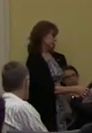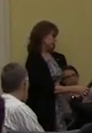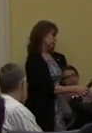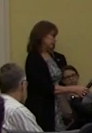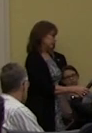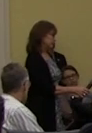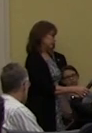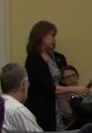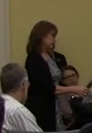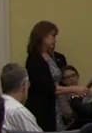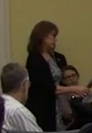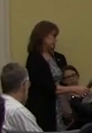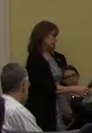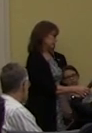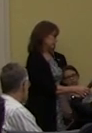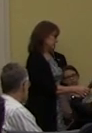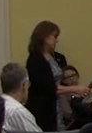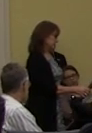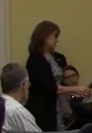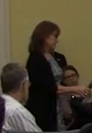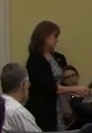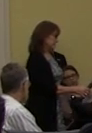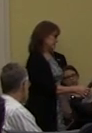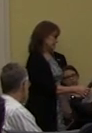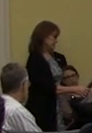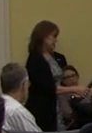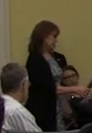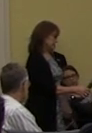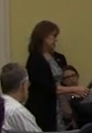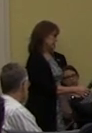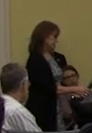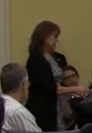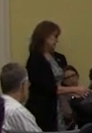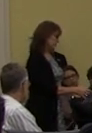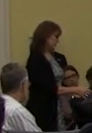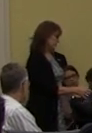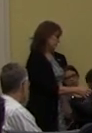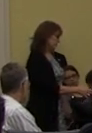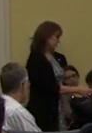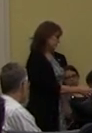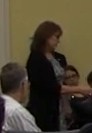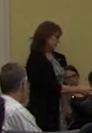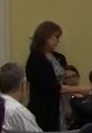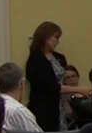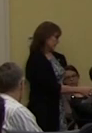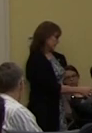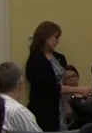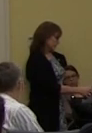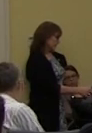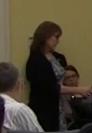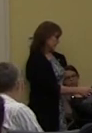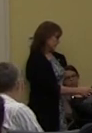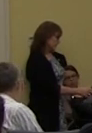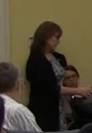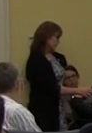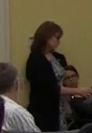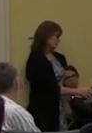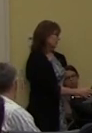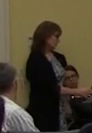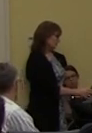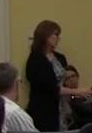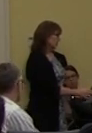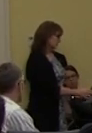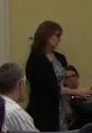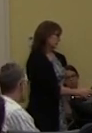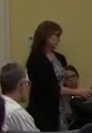everything that they're doing and i was asked by people to go door to door and try to get people sent to vote and professors who were signing